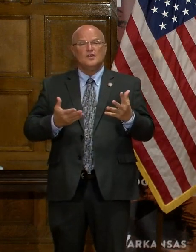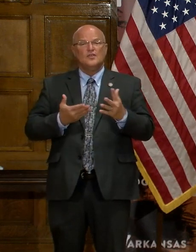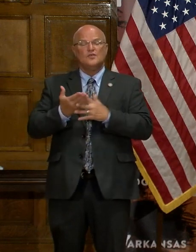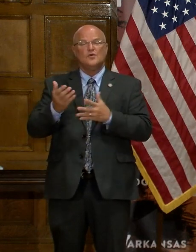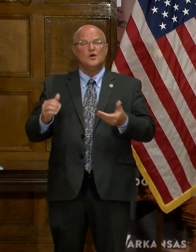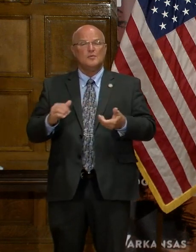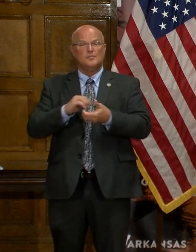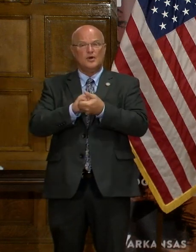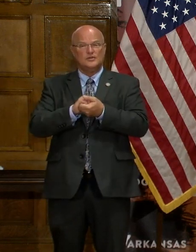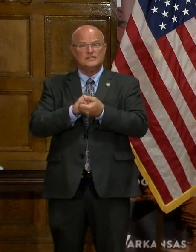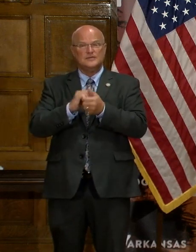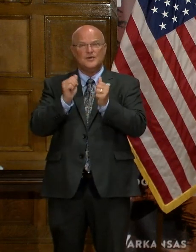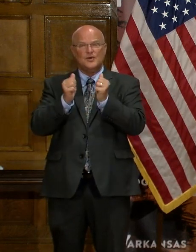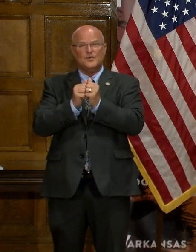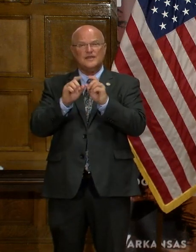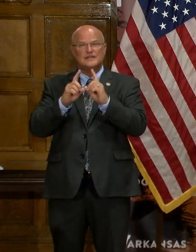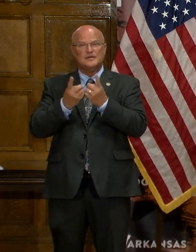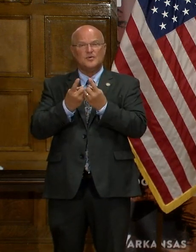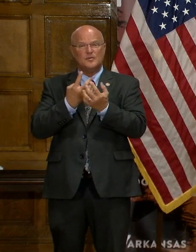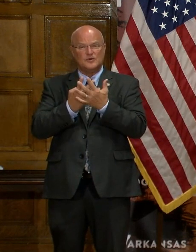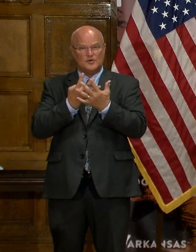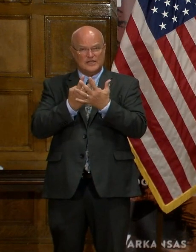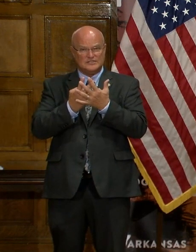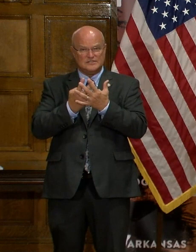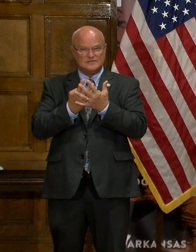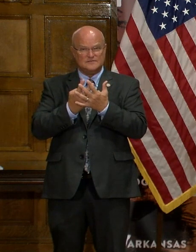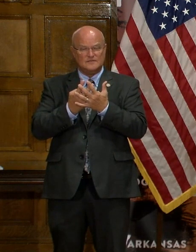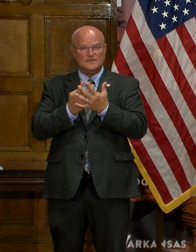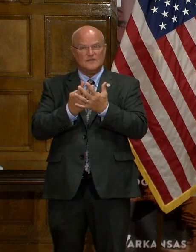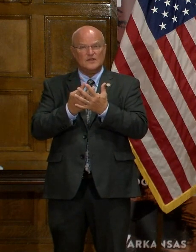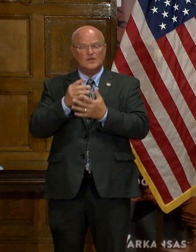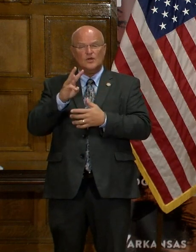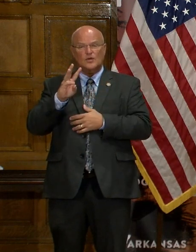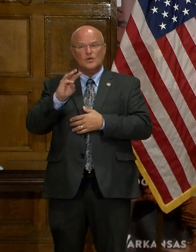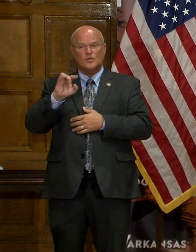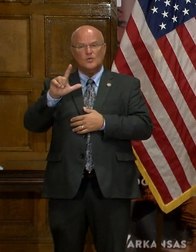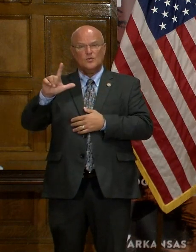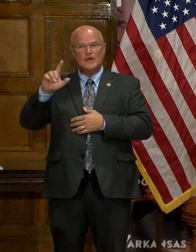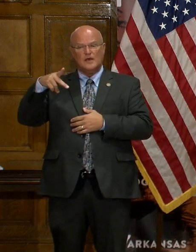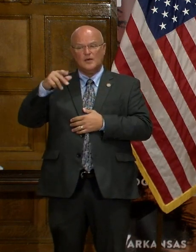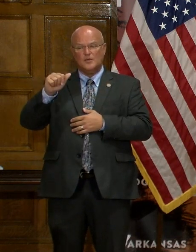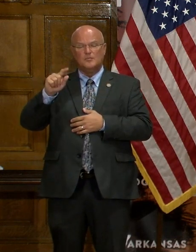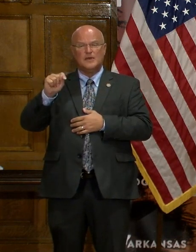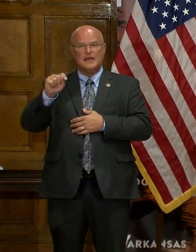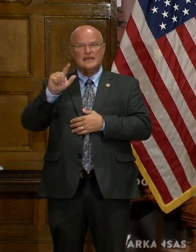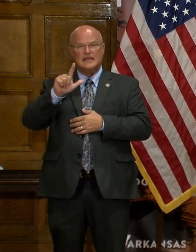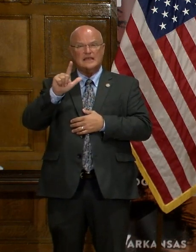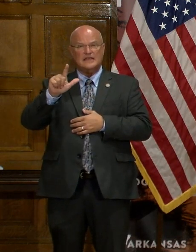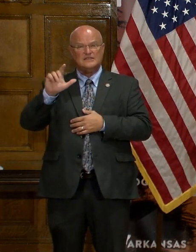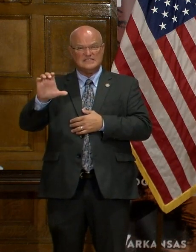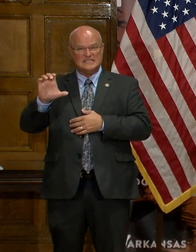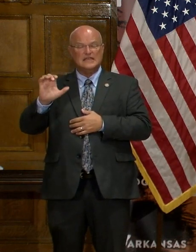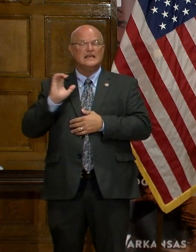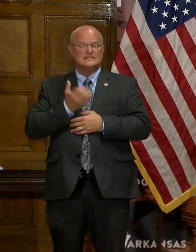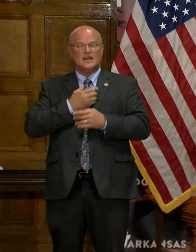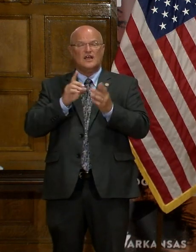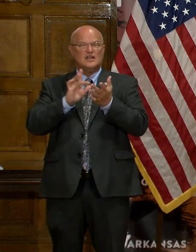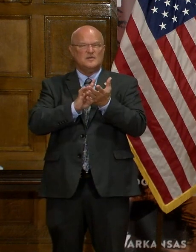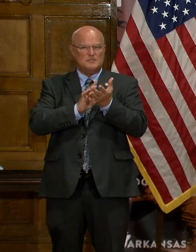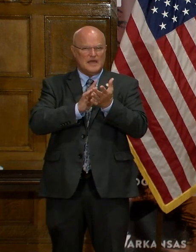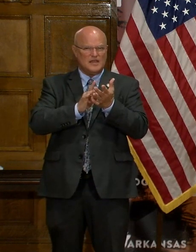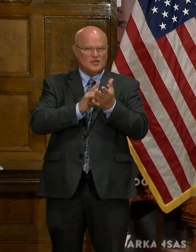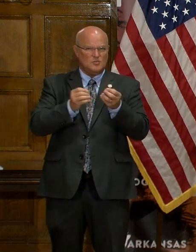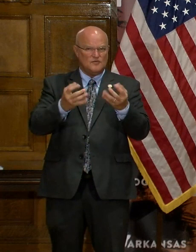a partnership with the Department of Corrections, WellPath LLC, which is our contract medical provider, and the Department of Health,